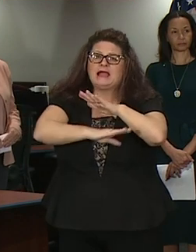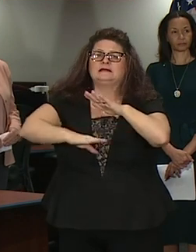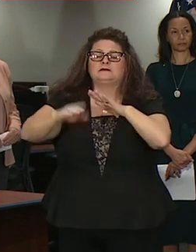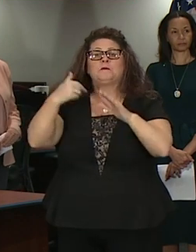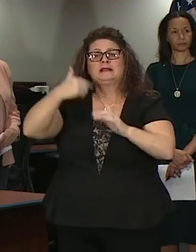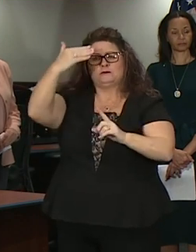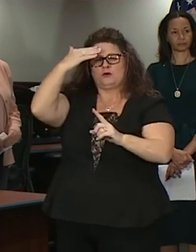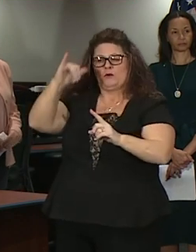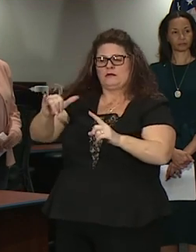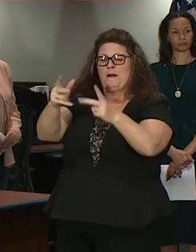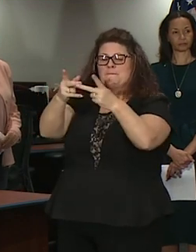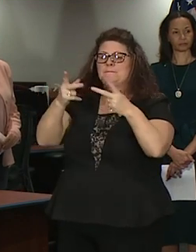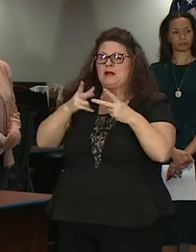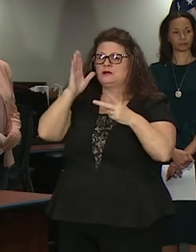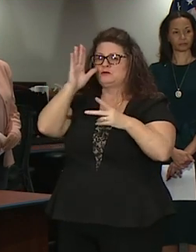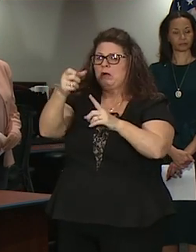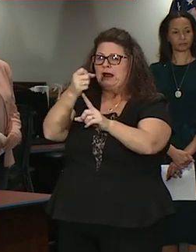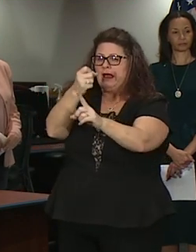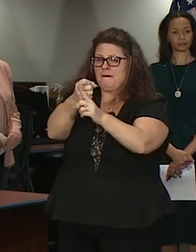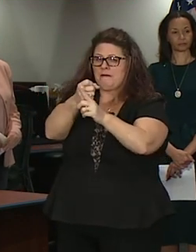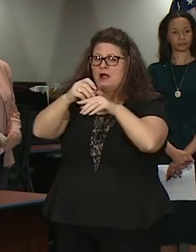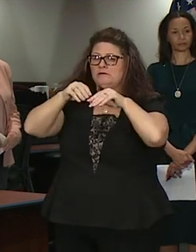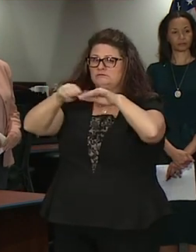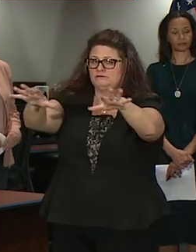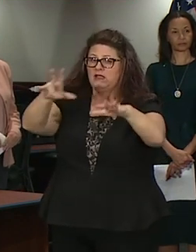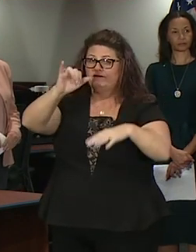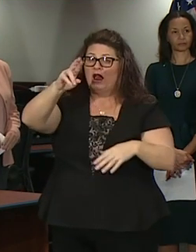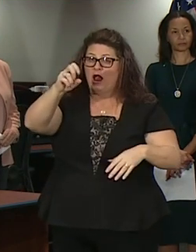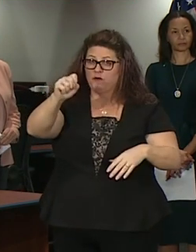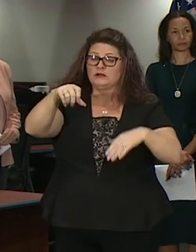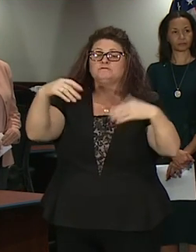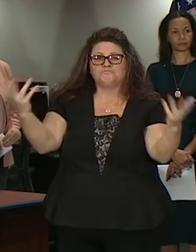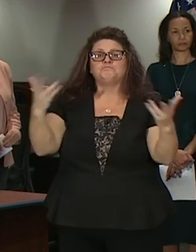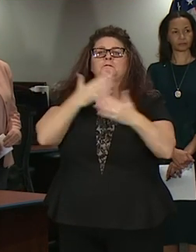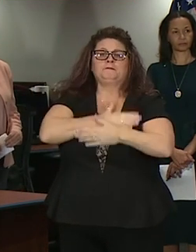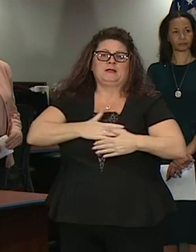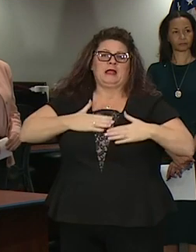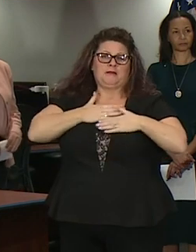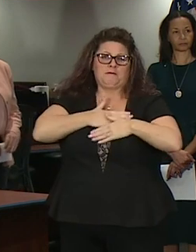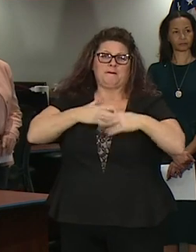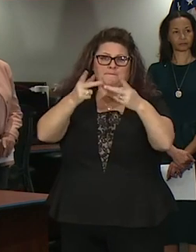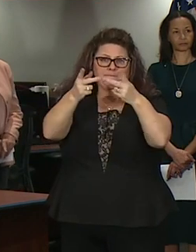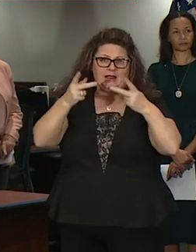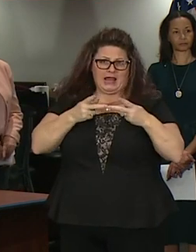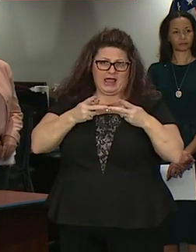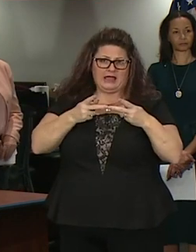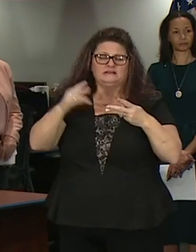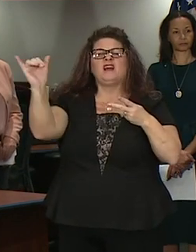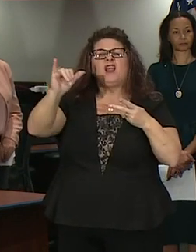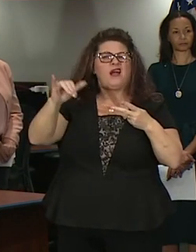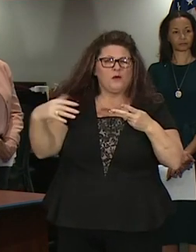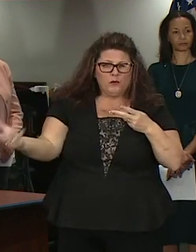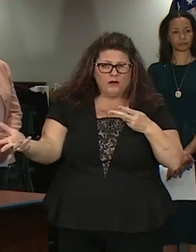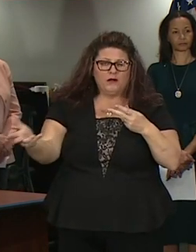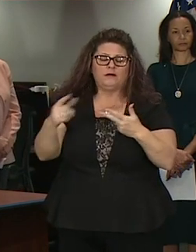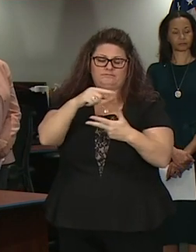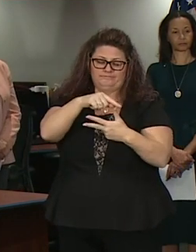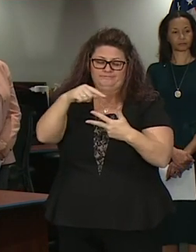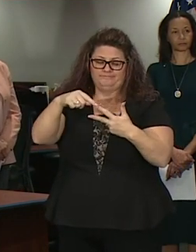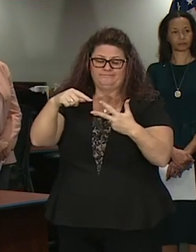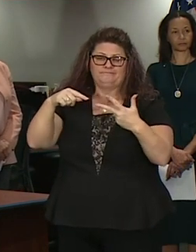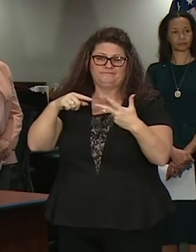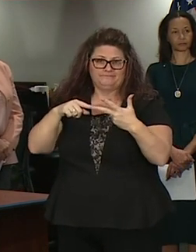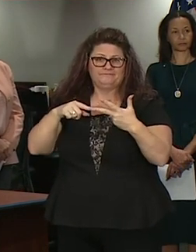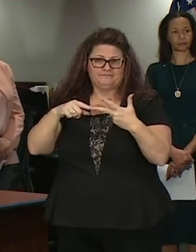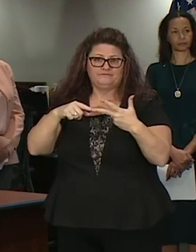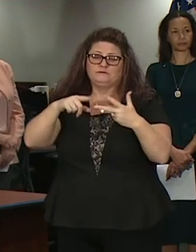and that's the approach that we're taking so entertainment venues are three categories entertainment venues that are temporary